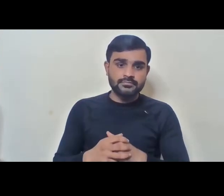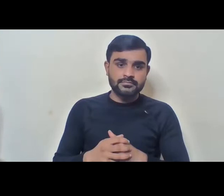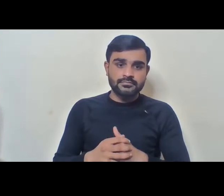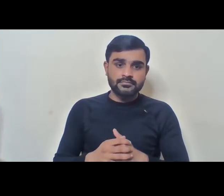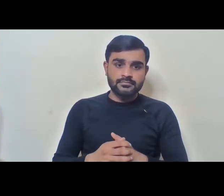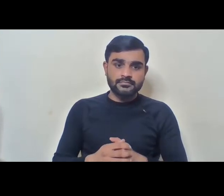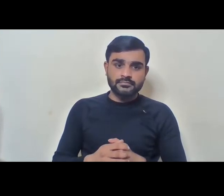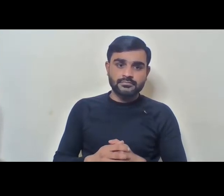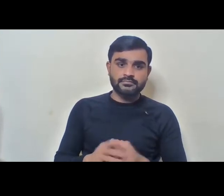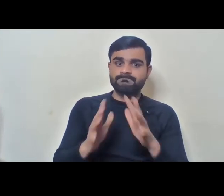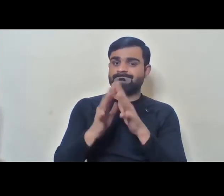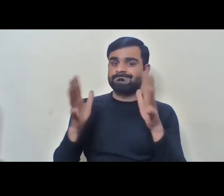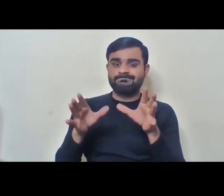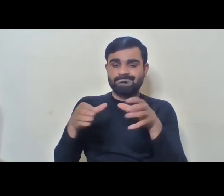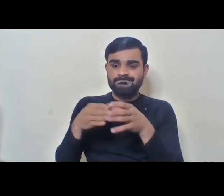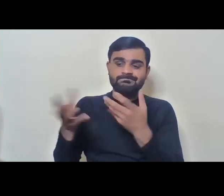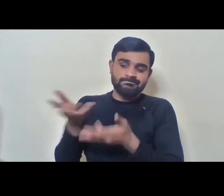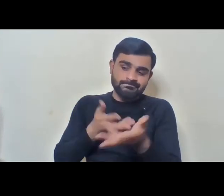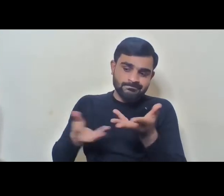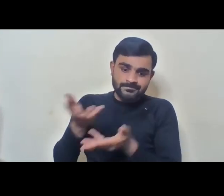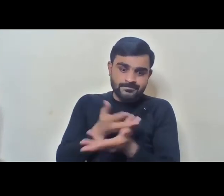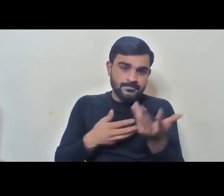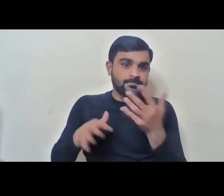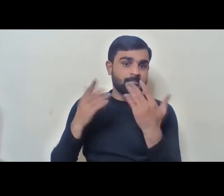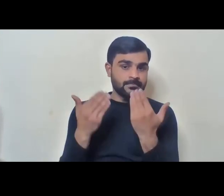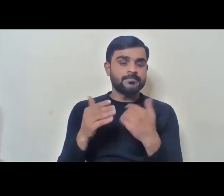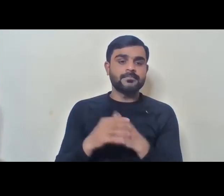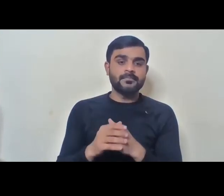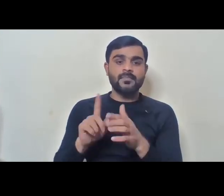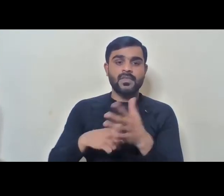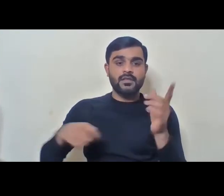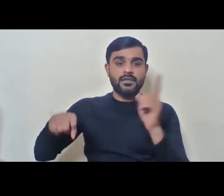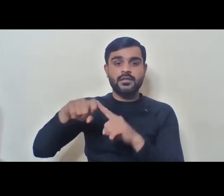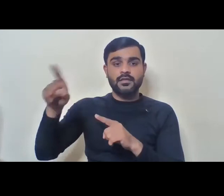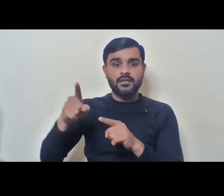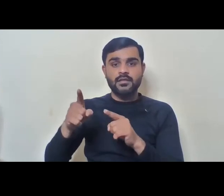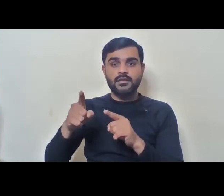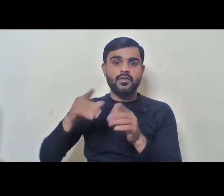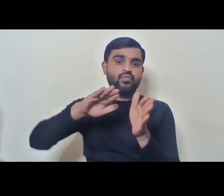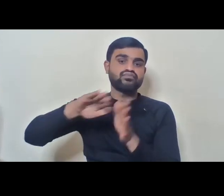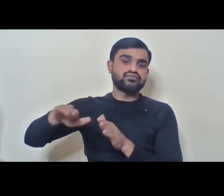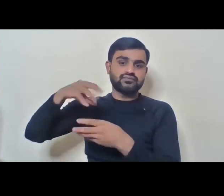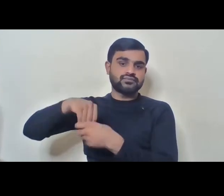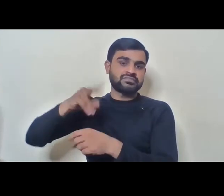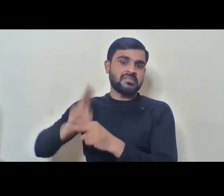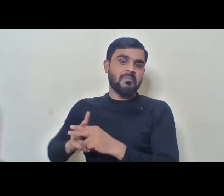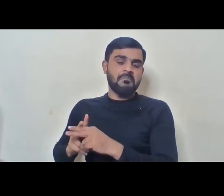for a larger conversation or discussion because often JNK is always excluded, you know. And